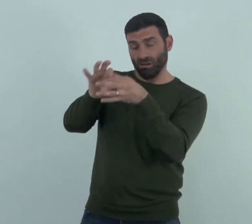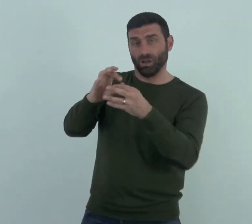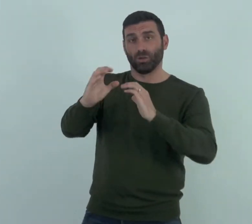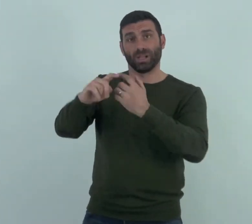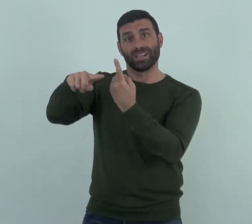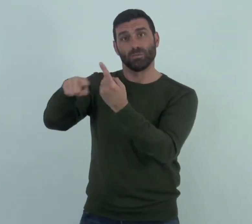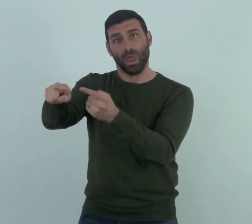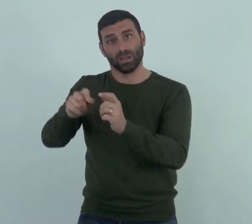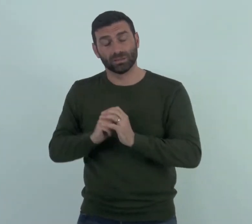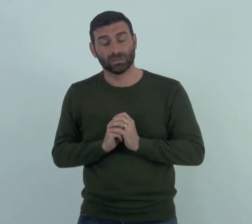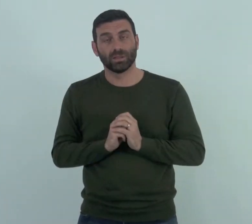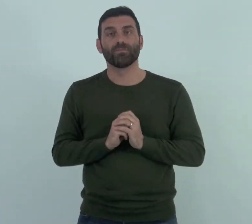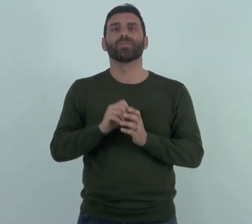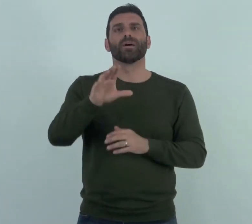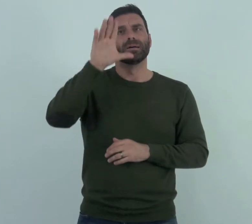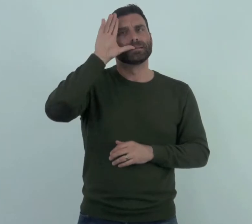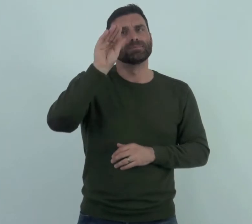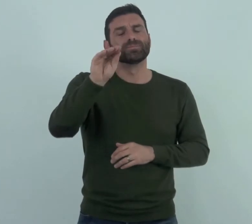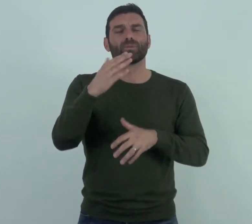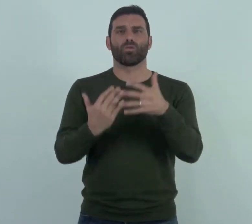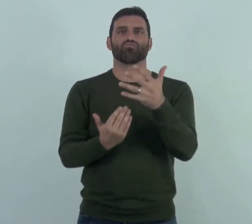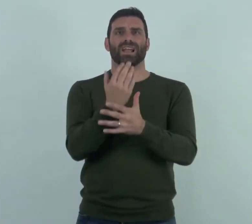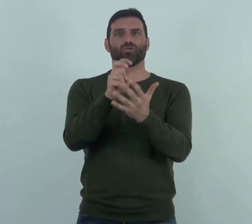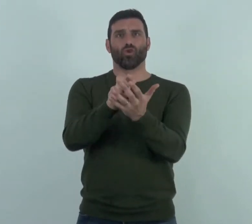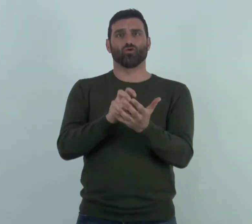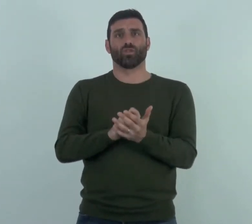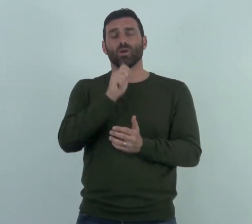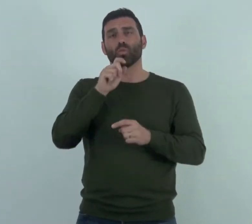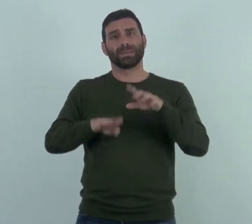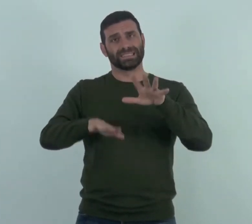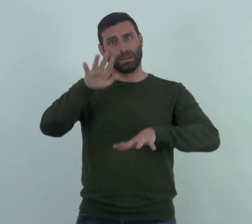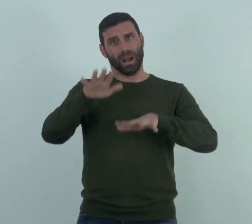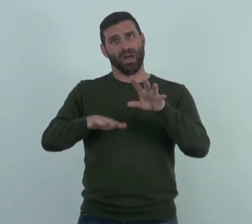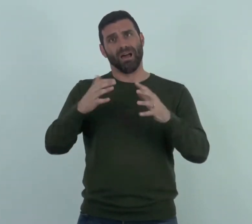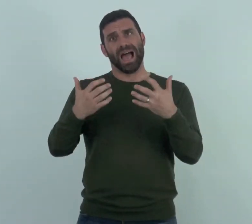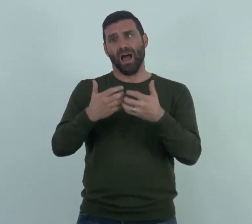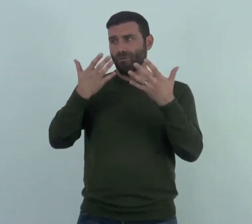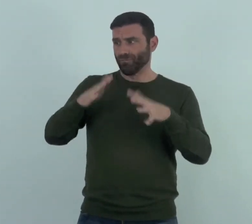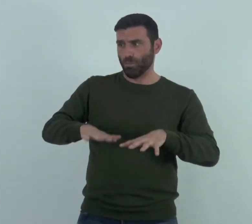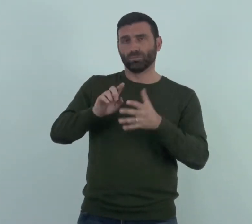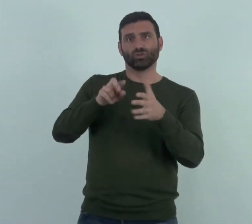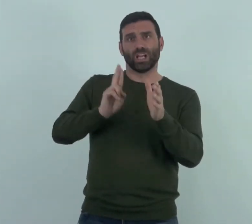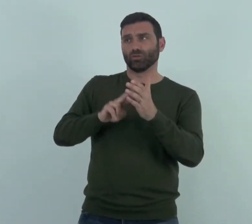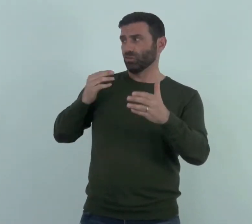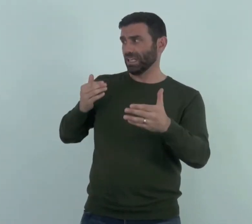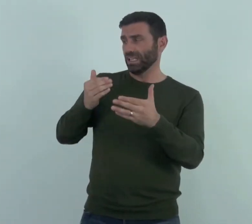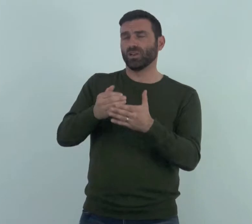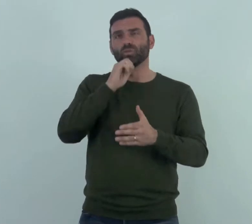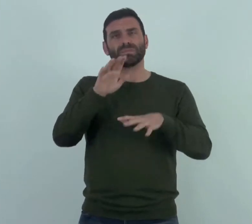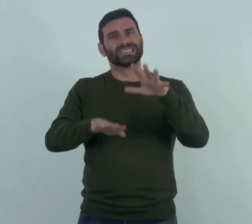Please try and remember that when you need to book somebody. The new contract is quite similar to the old one that's